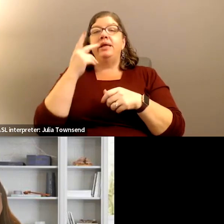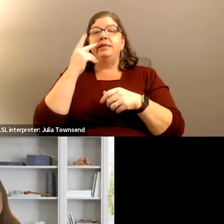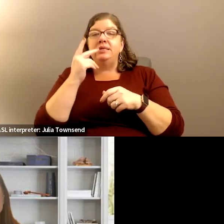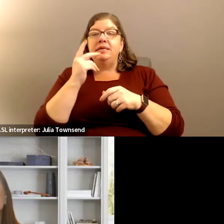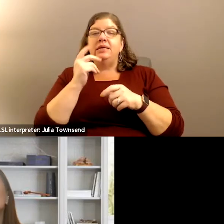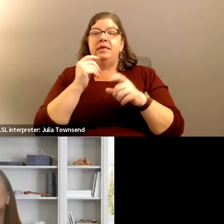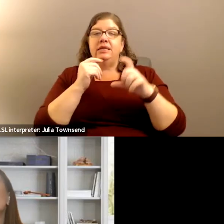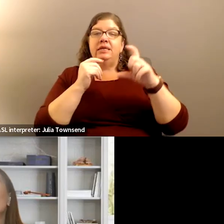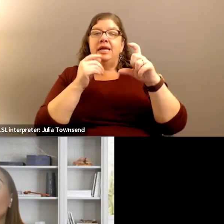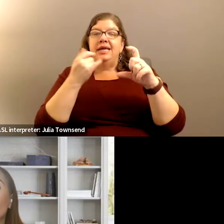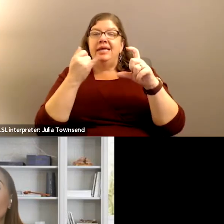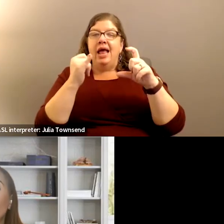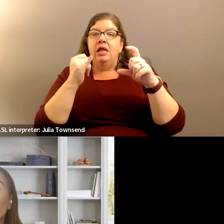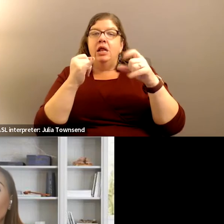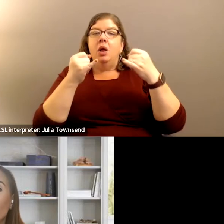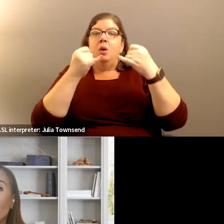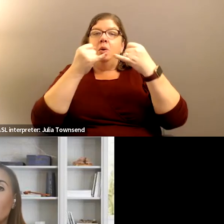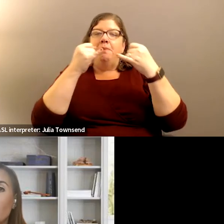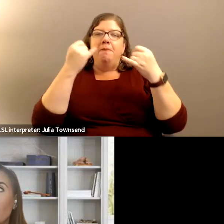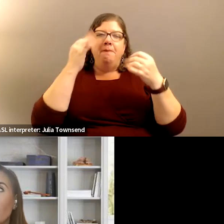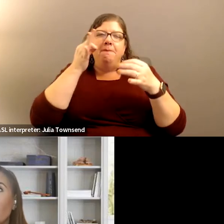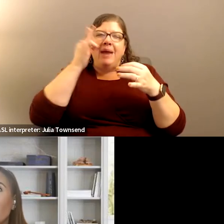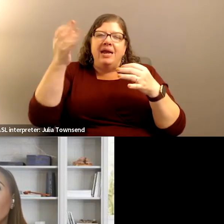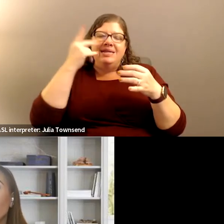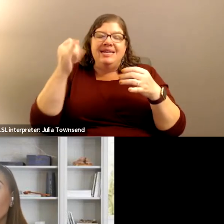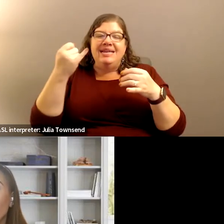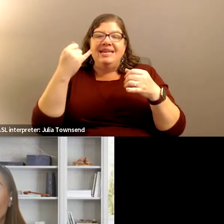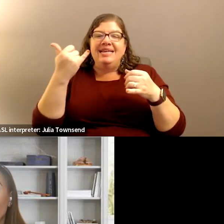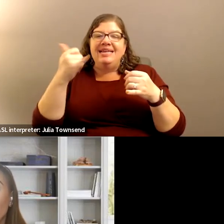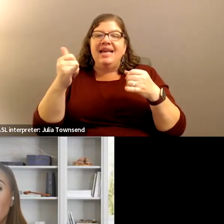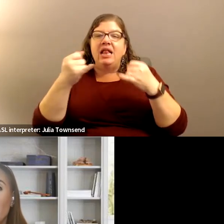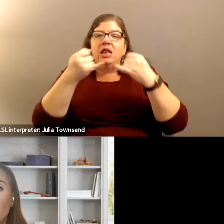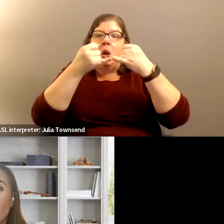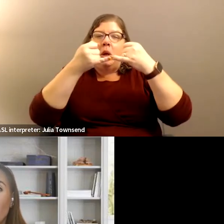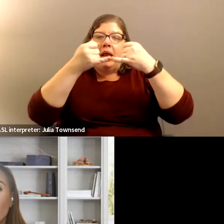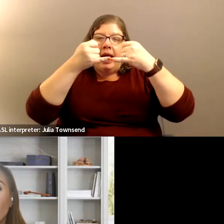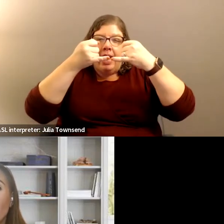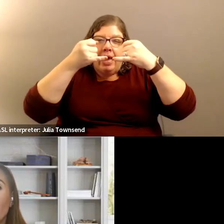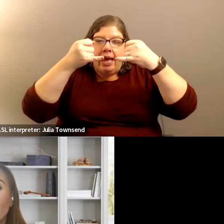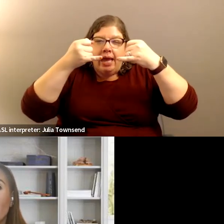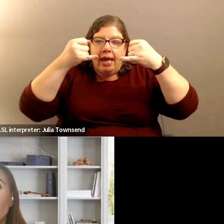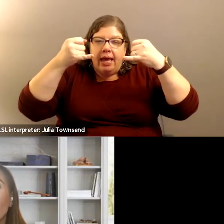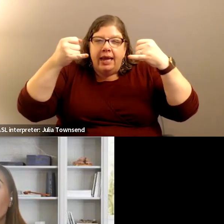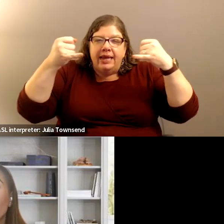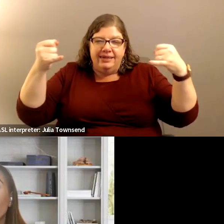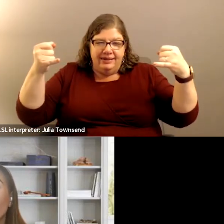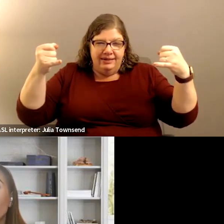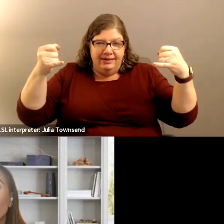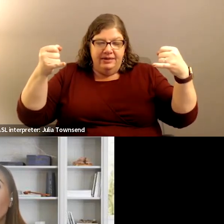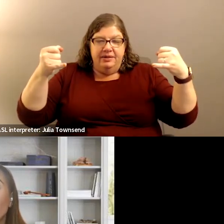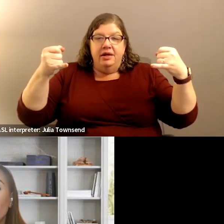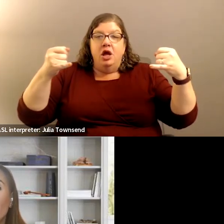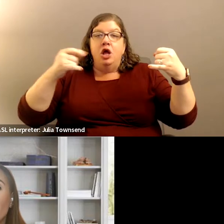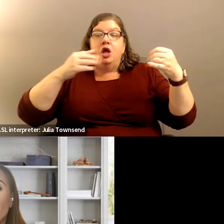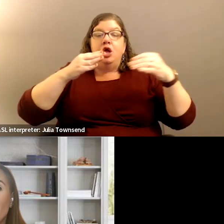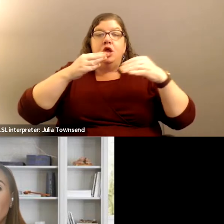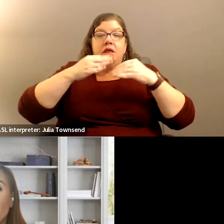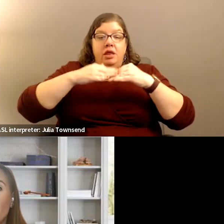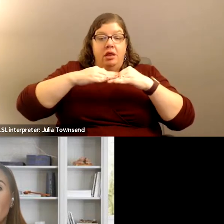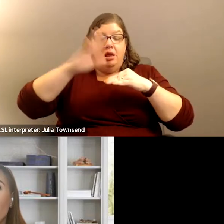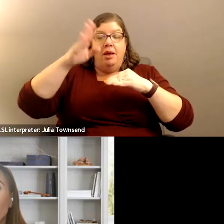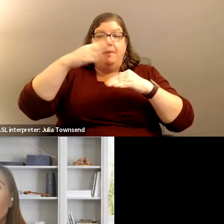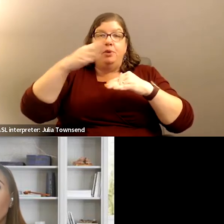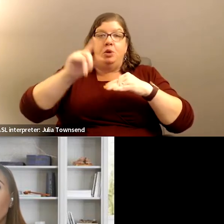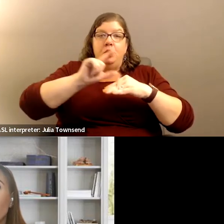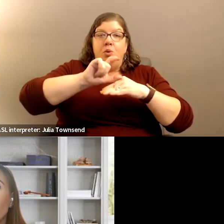barely that little yellow line across the bottom of those bond sales. And all the blue that's above it